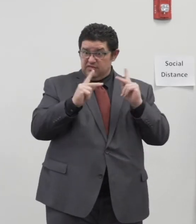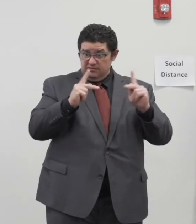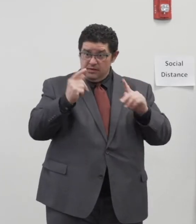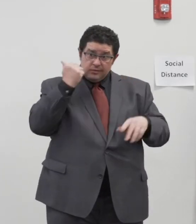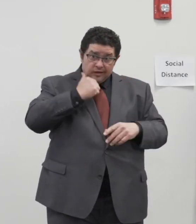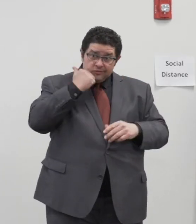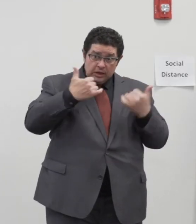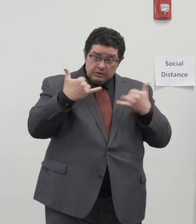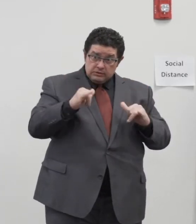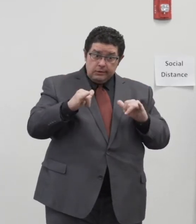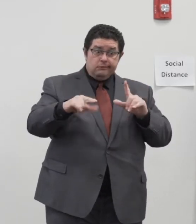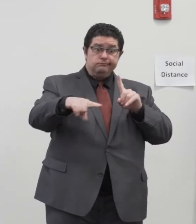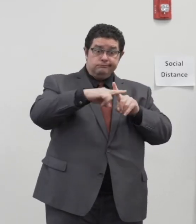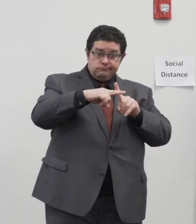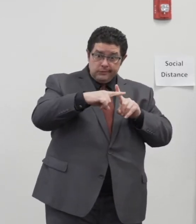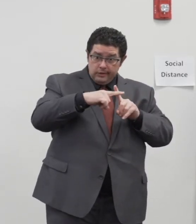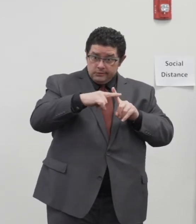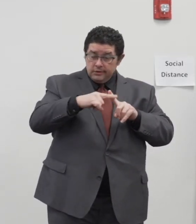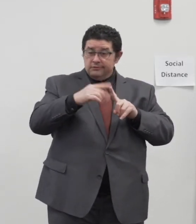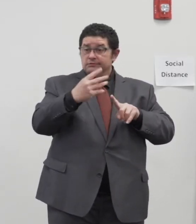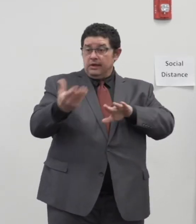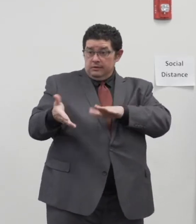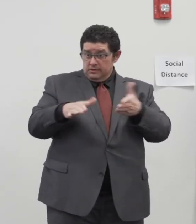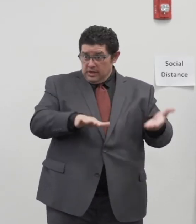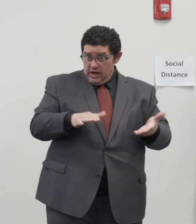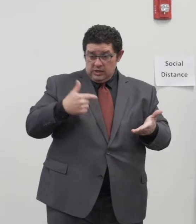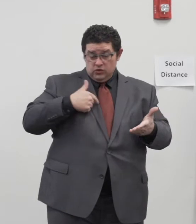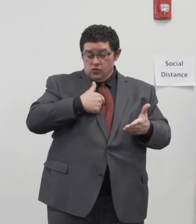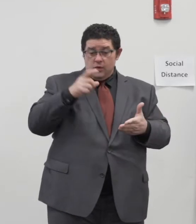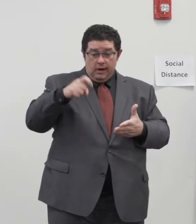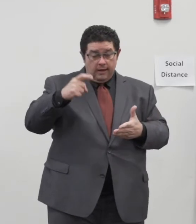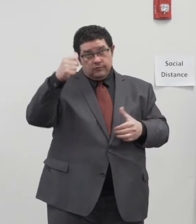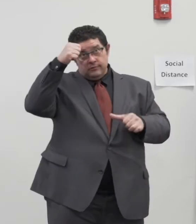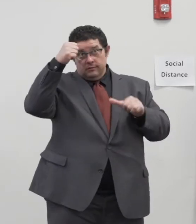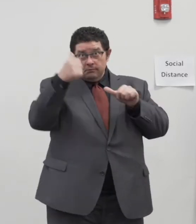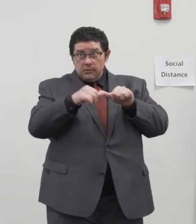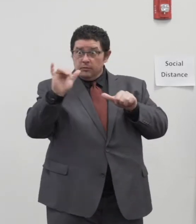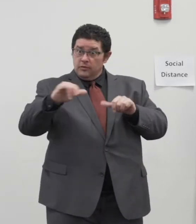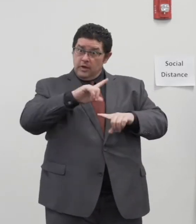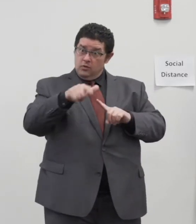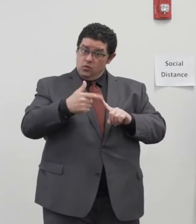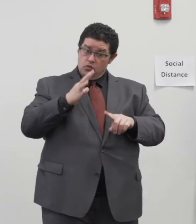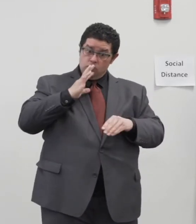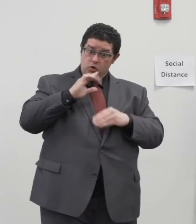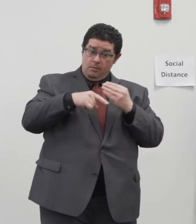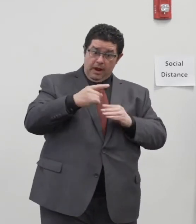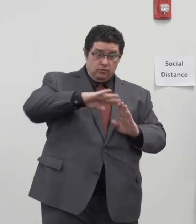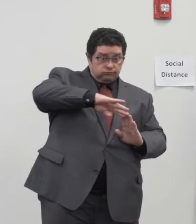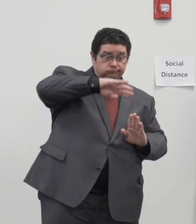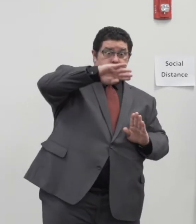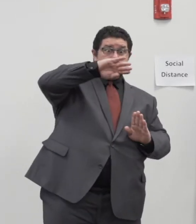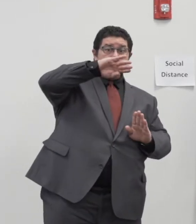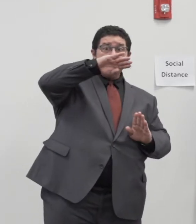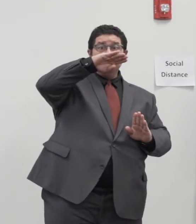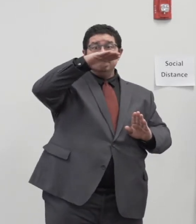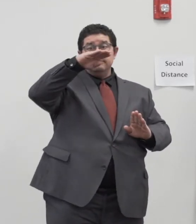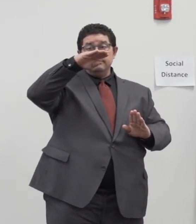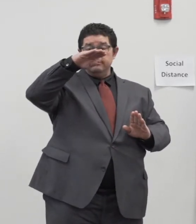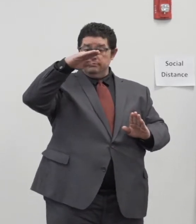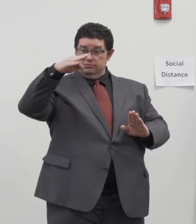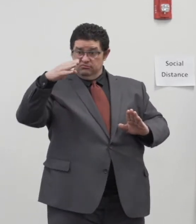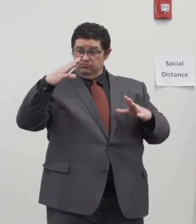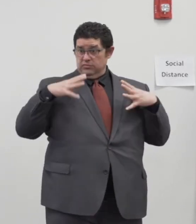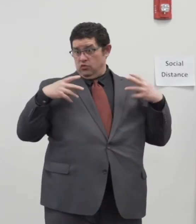from COVID-19, and we cannot lose sight of that when we're talking about peaks and plateaus and recovery.